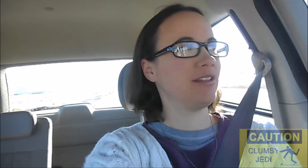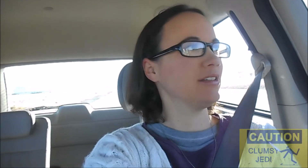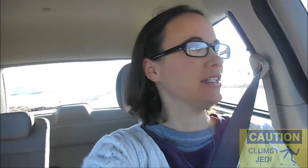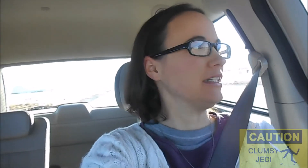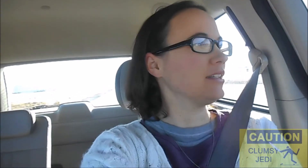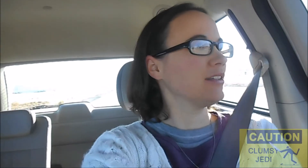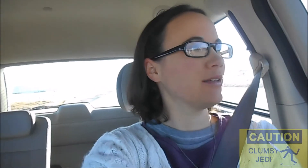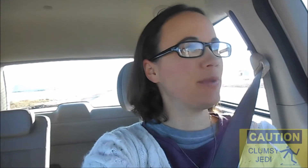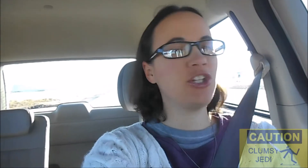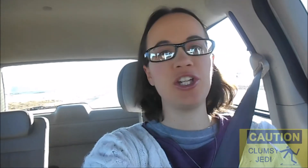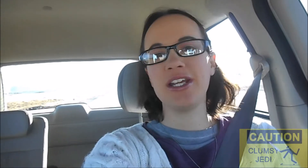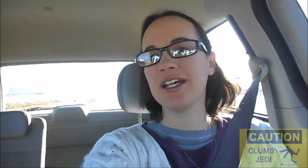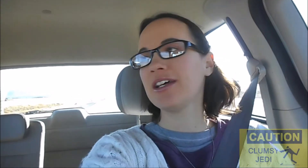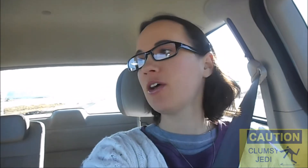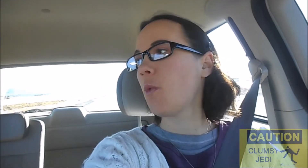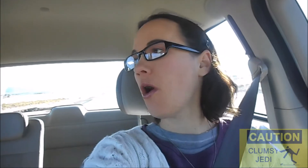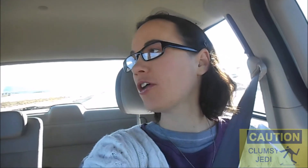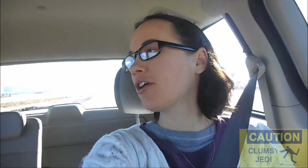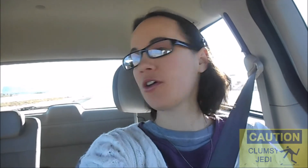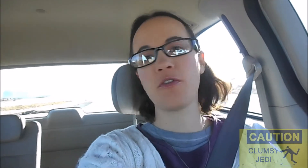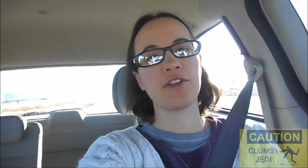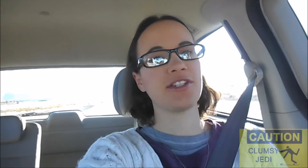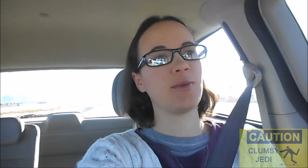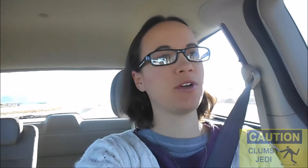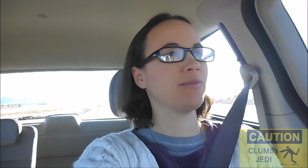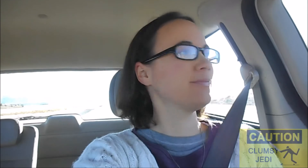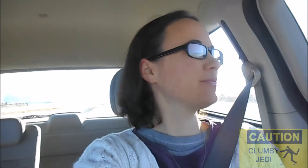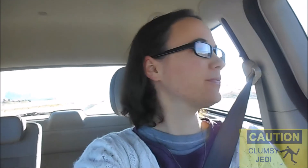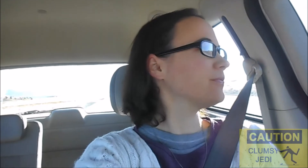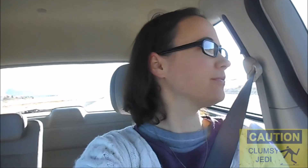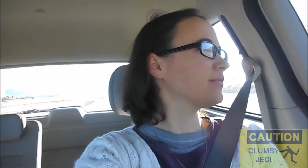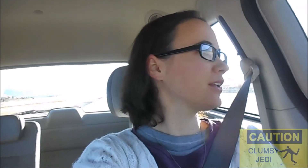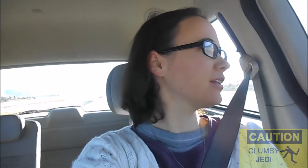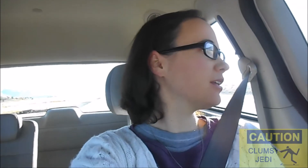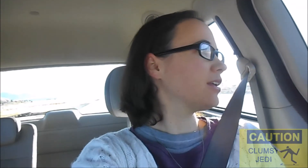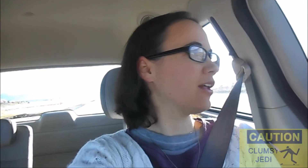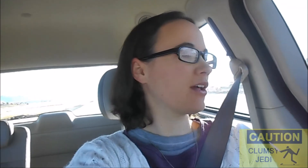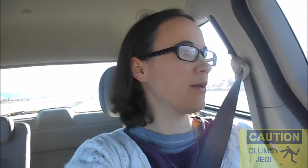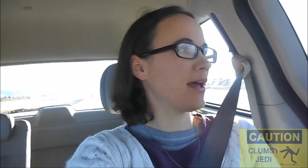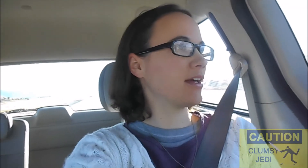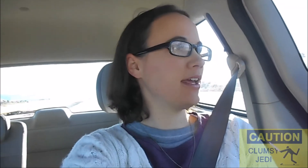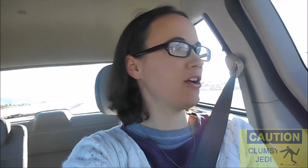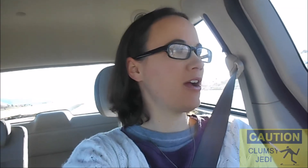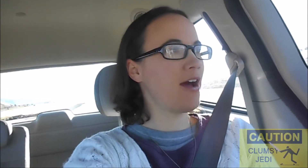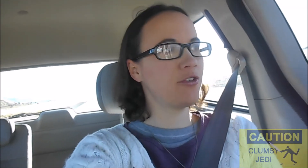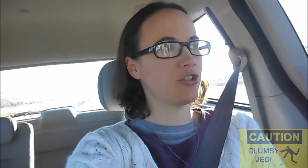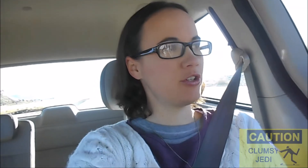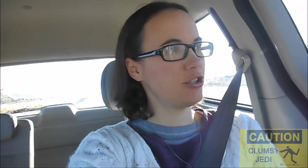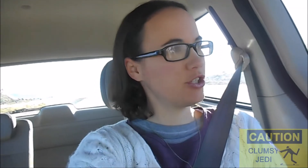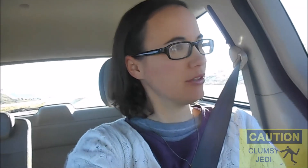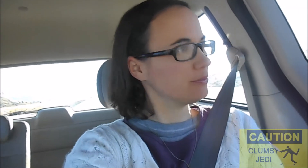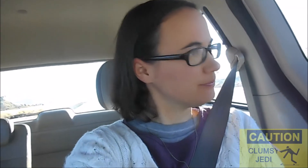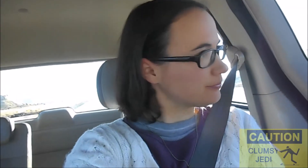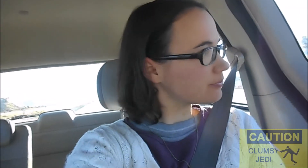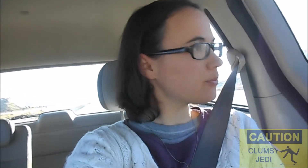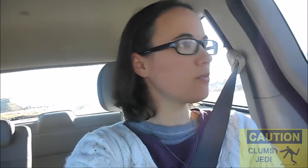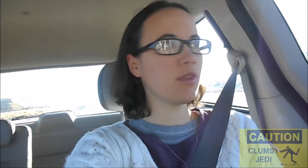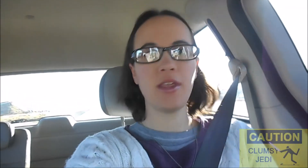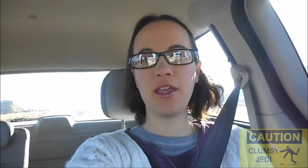pinching water over the summer. I'll come back later after church, and